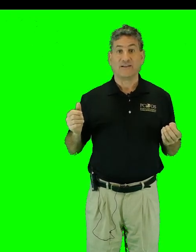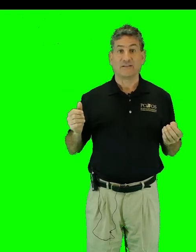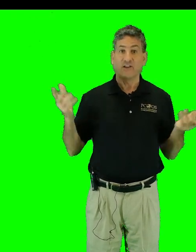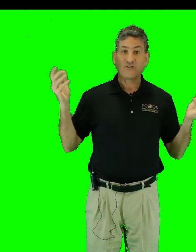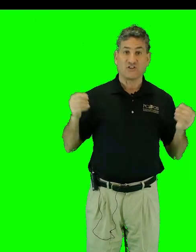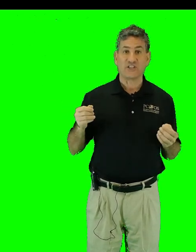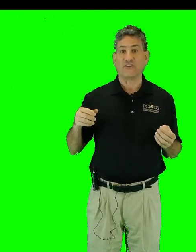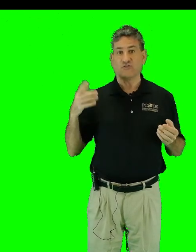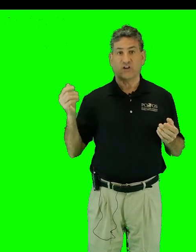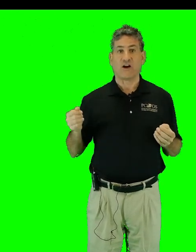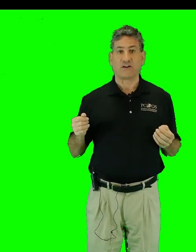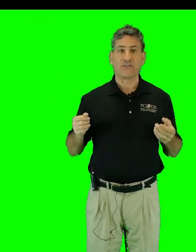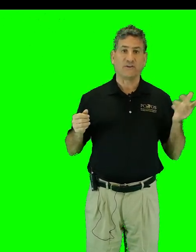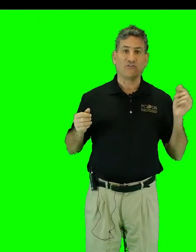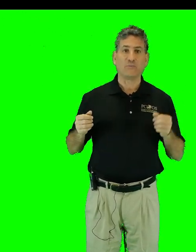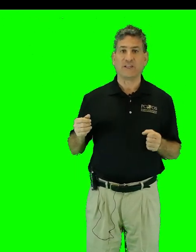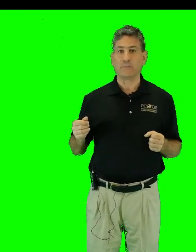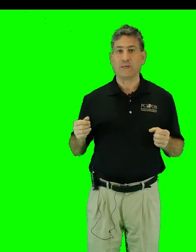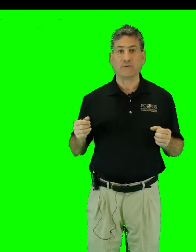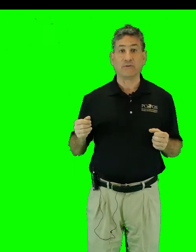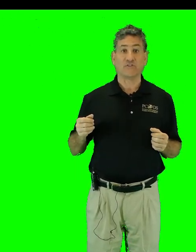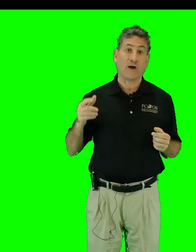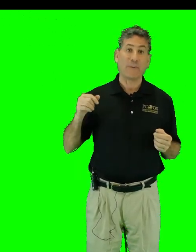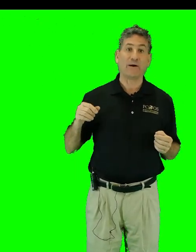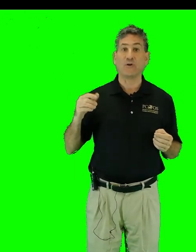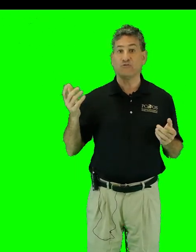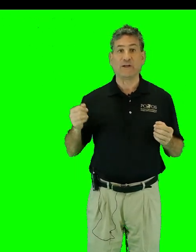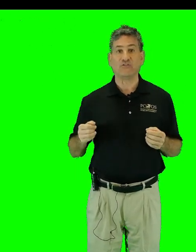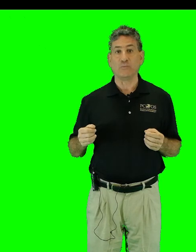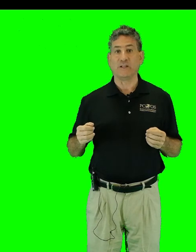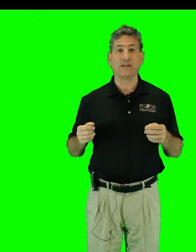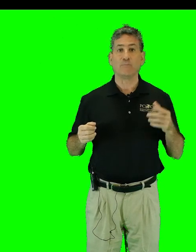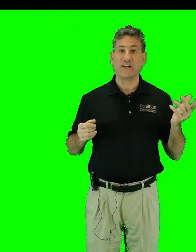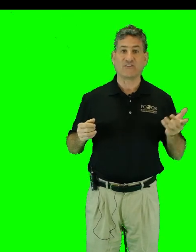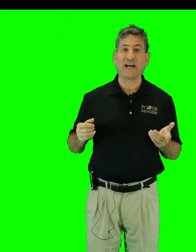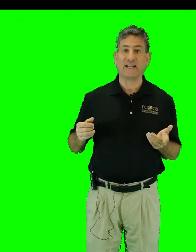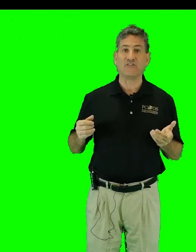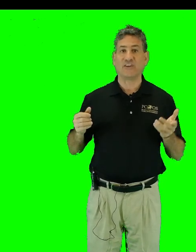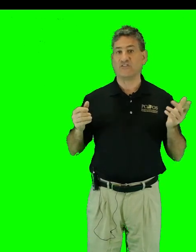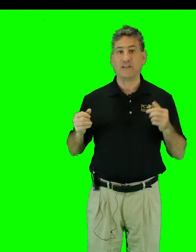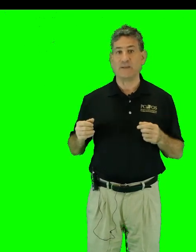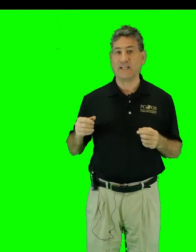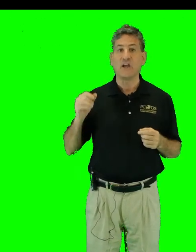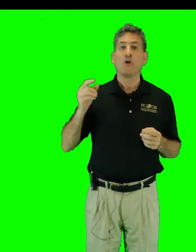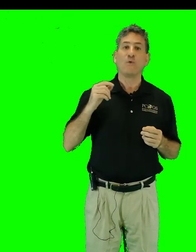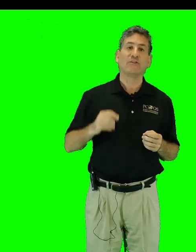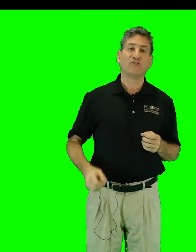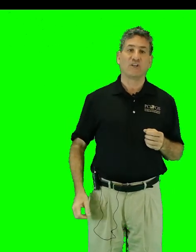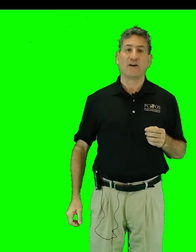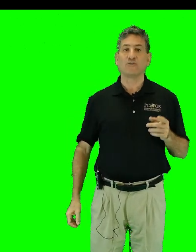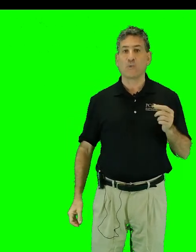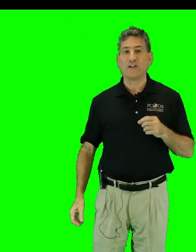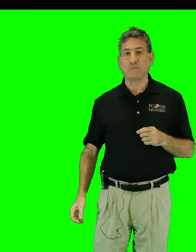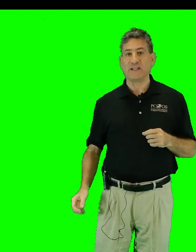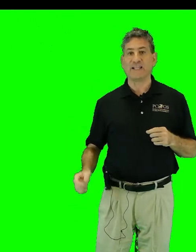The largest cities are Jakarta, 32 million people, Sao Paulo, 22 million, Buenos Aires, 16 million, Rio de Janeiro, 12 million,